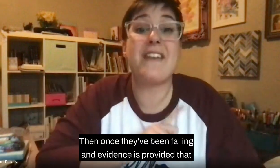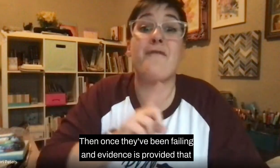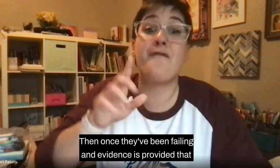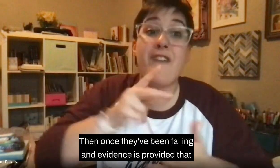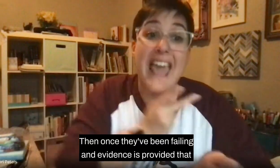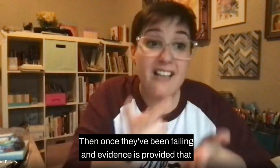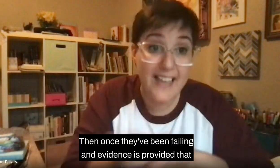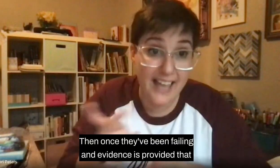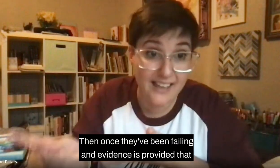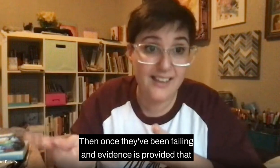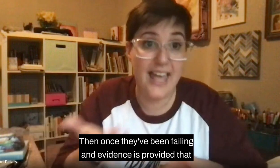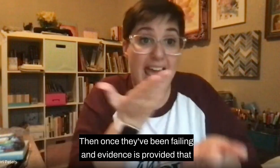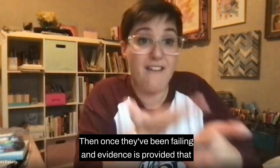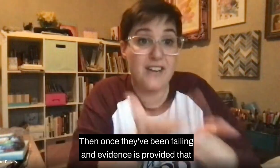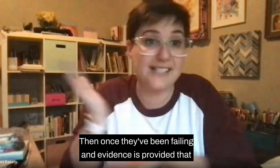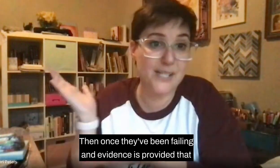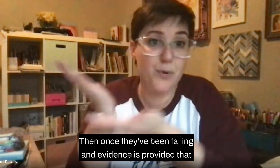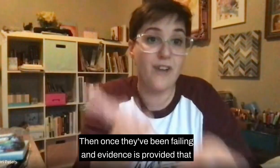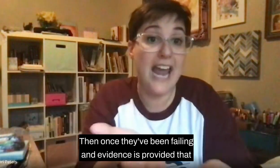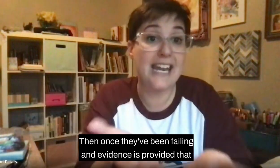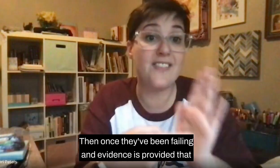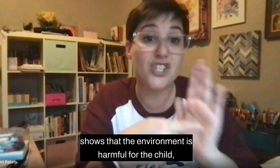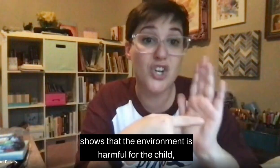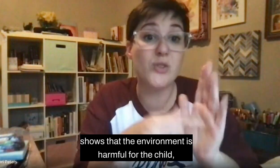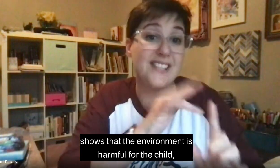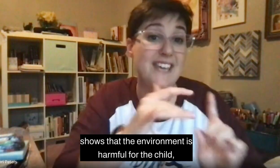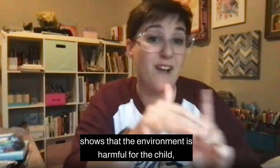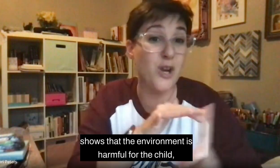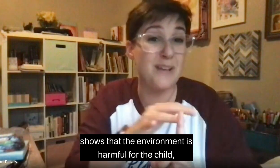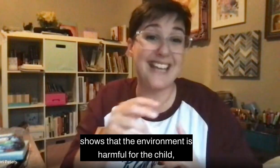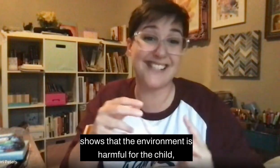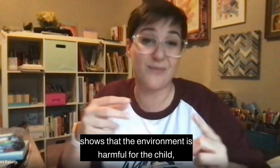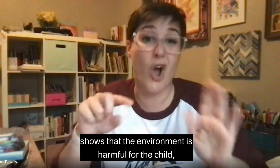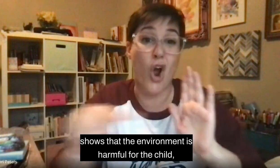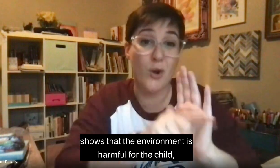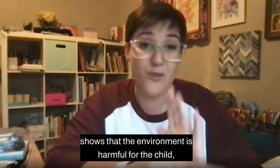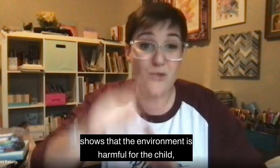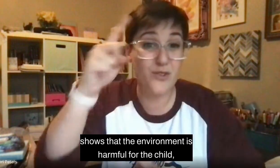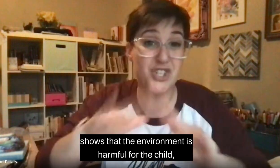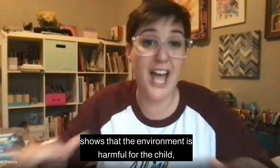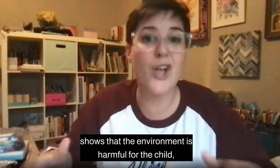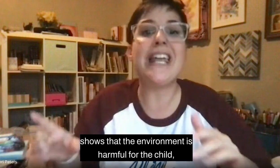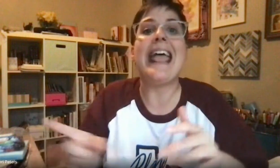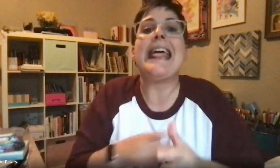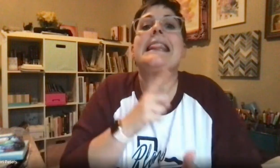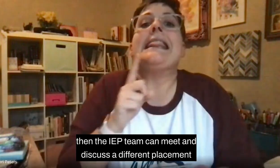failing and evidence is provided that shows that the environment is harmful for the child, then